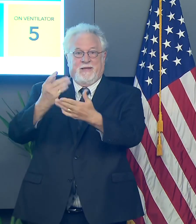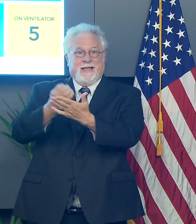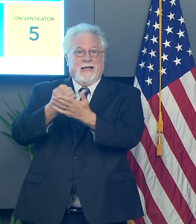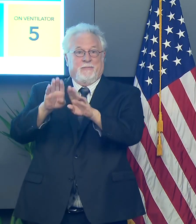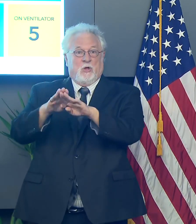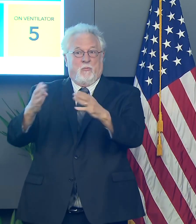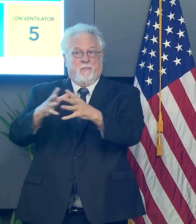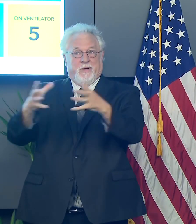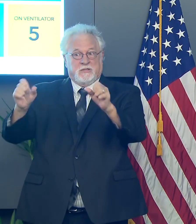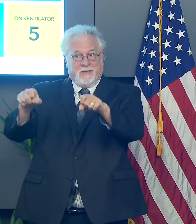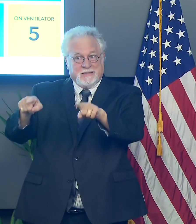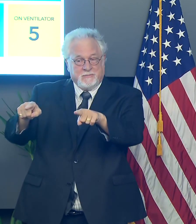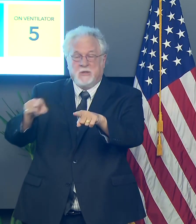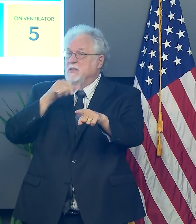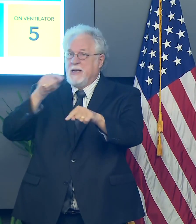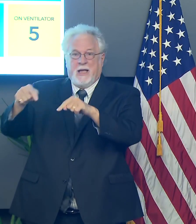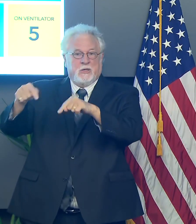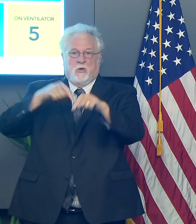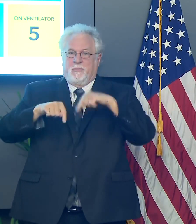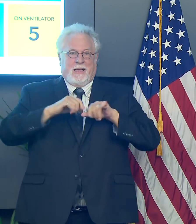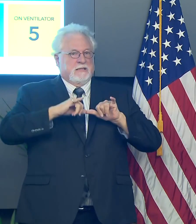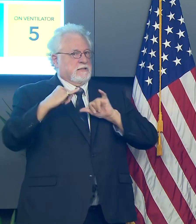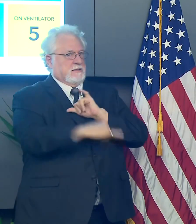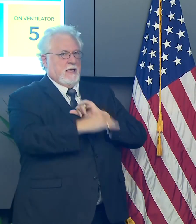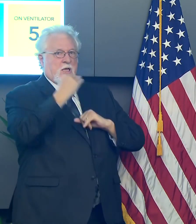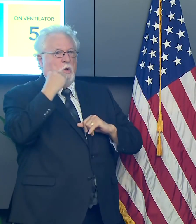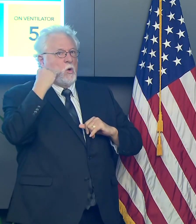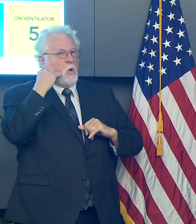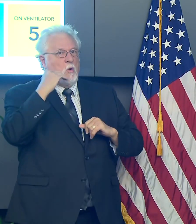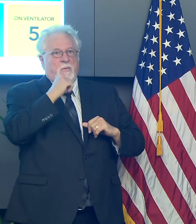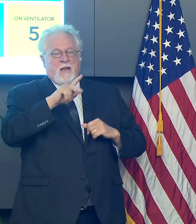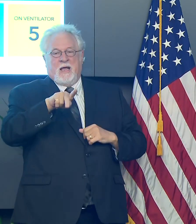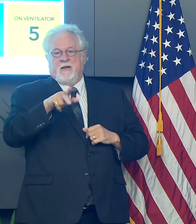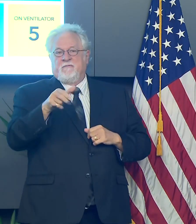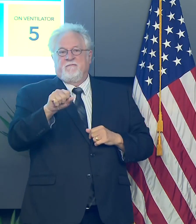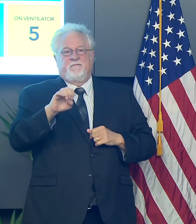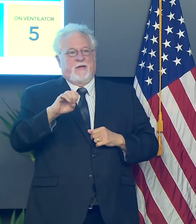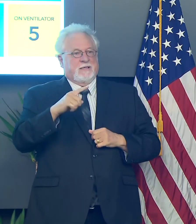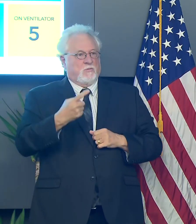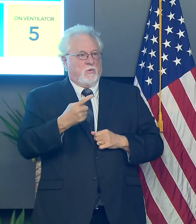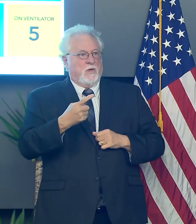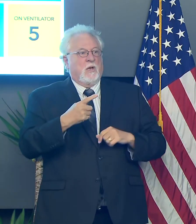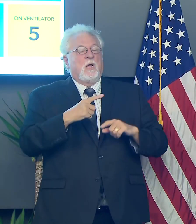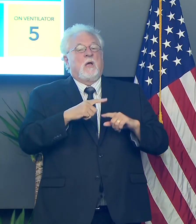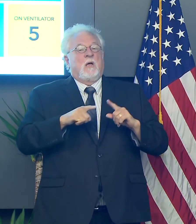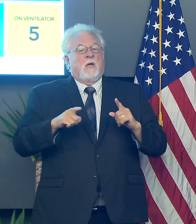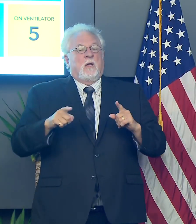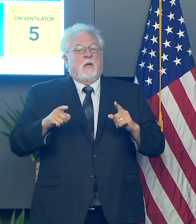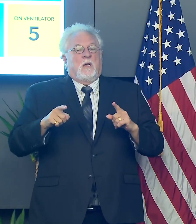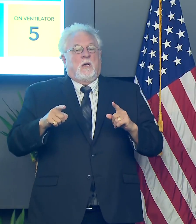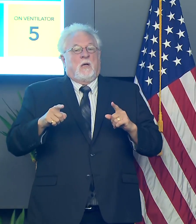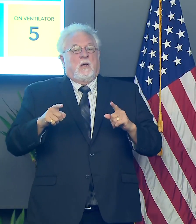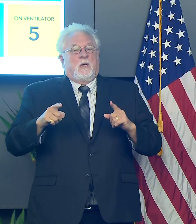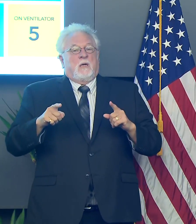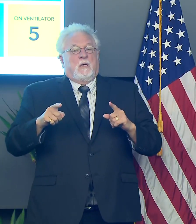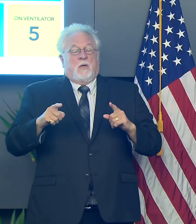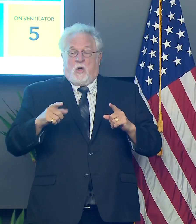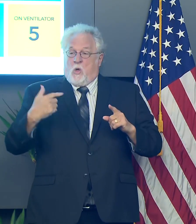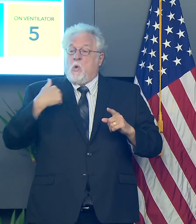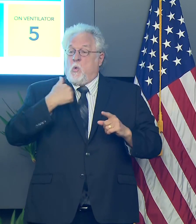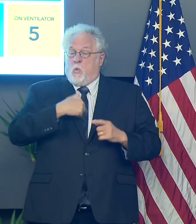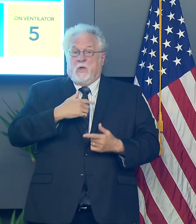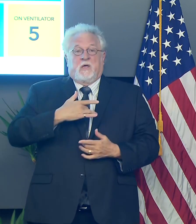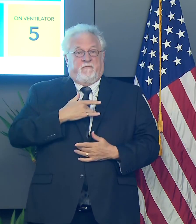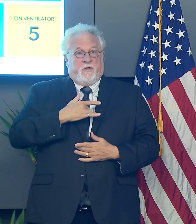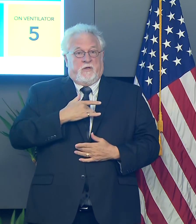possible. We're not going back to stay at home. We're not going back to phase one. But, but what we've said is that we